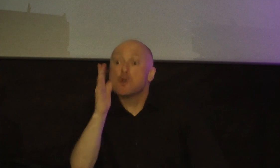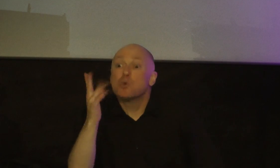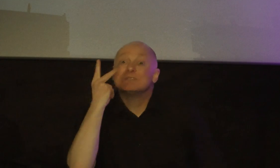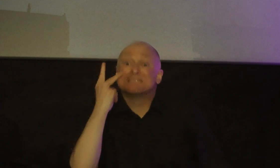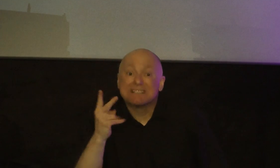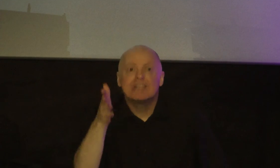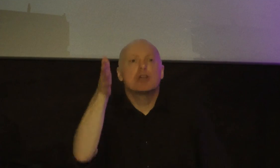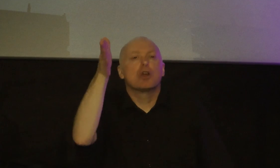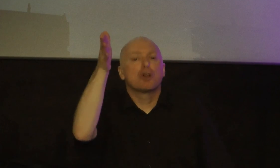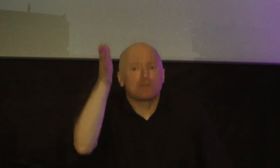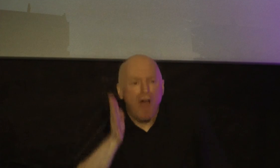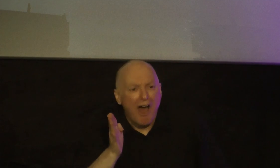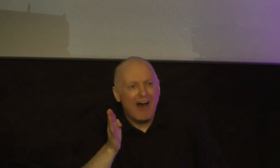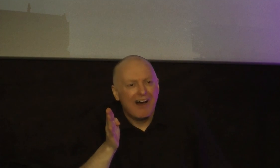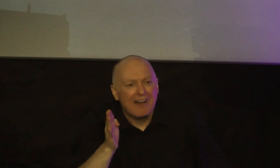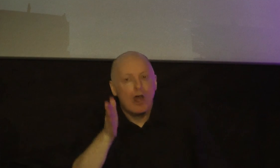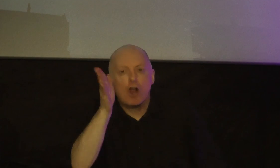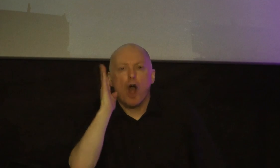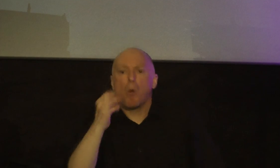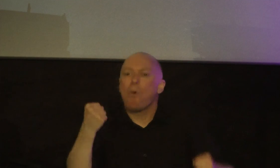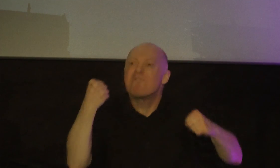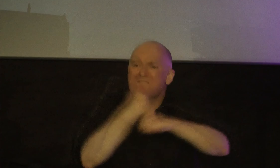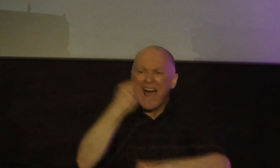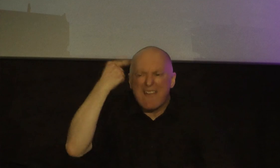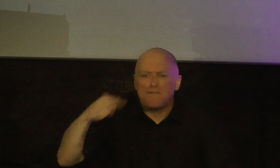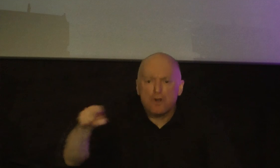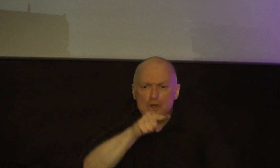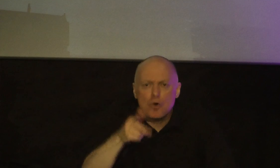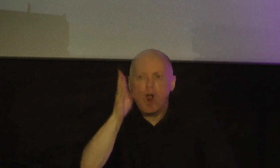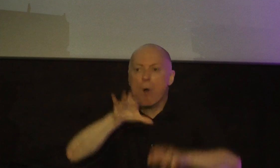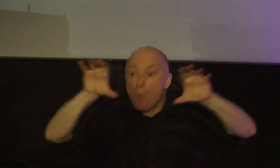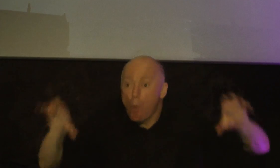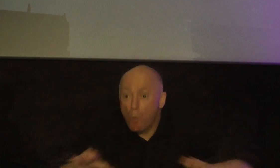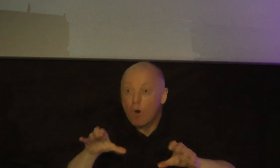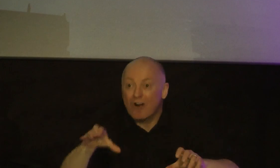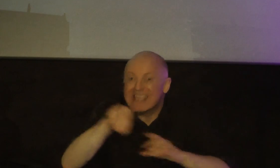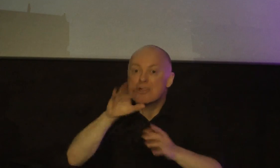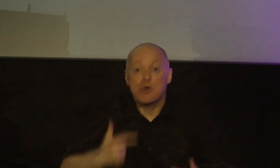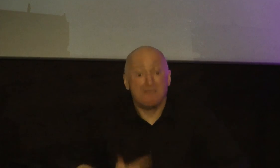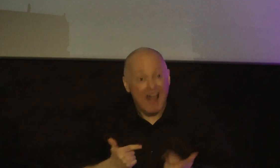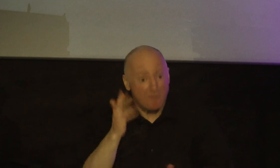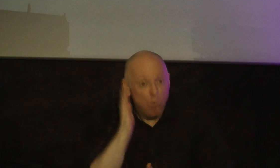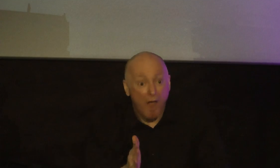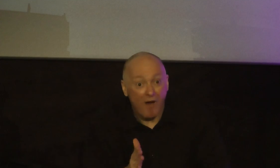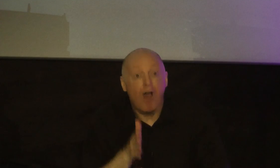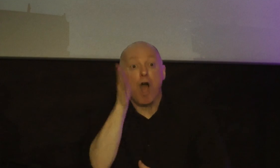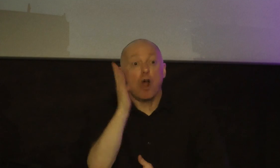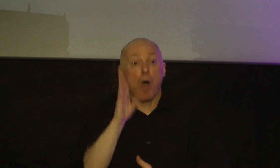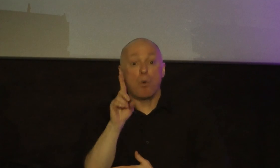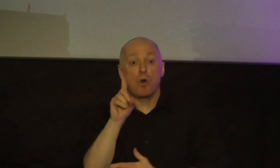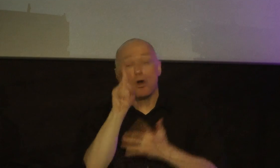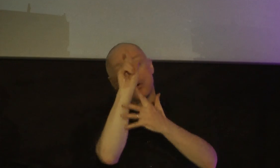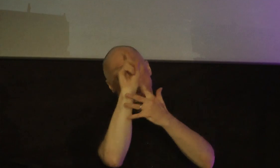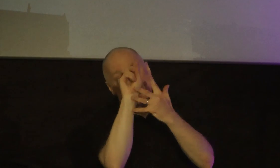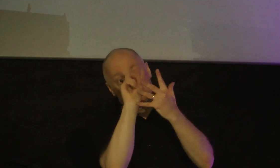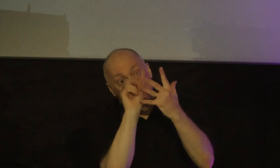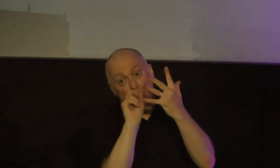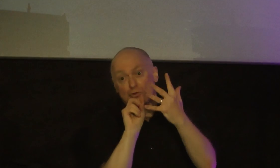fight for you you will see God work in your life you will see God do for you what you cannot